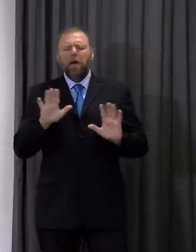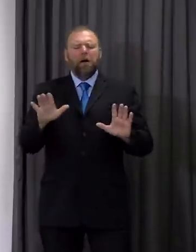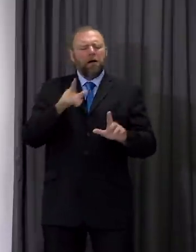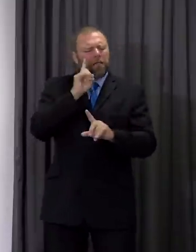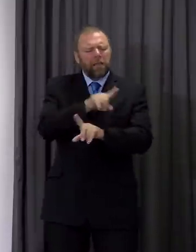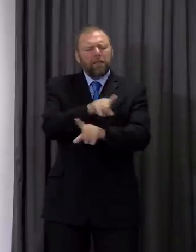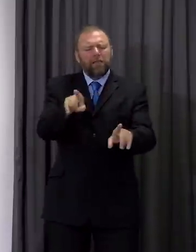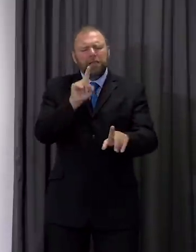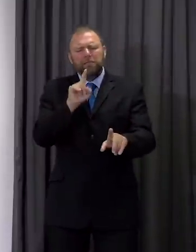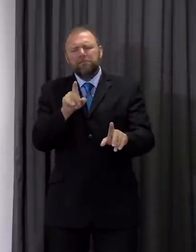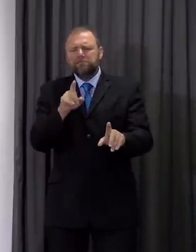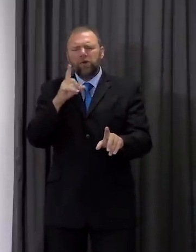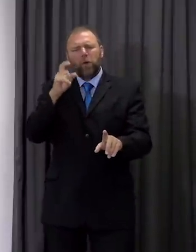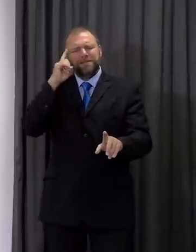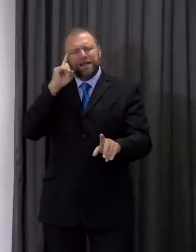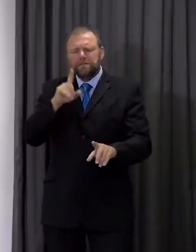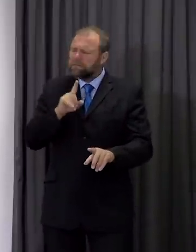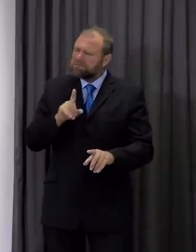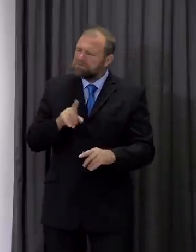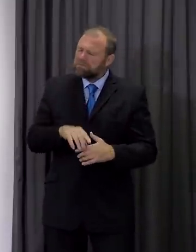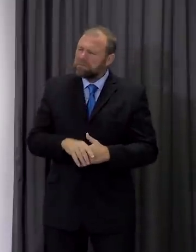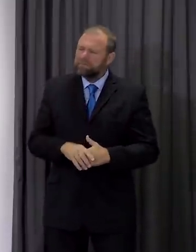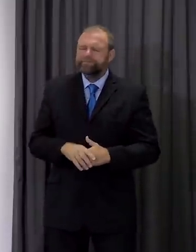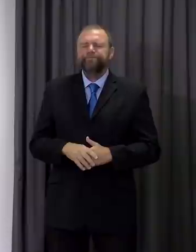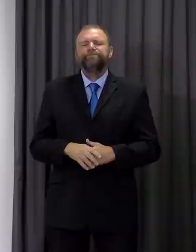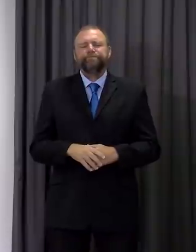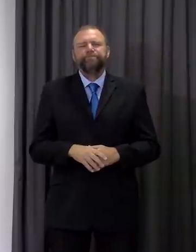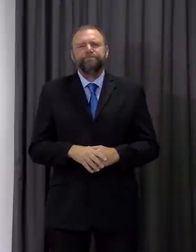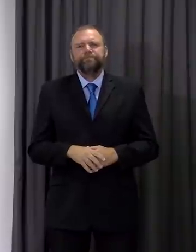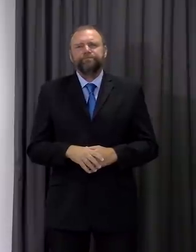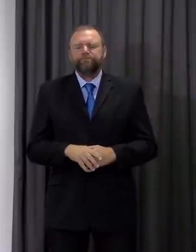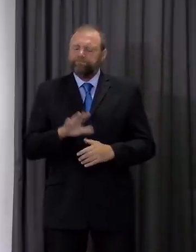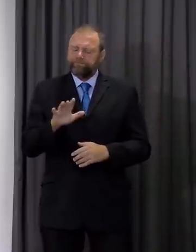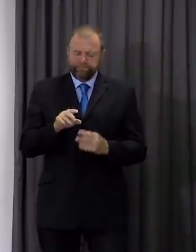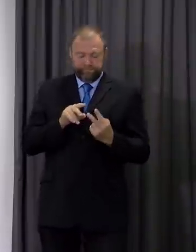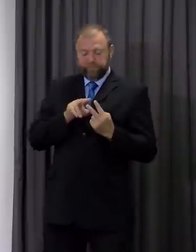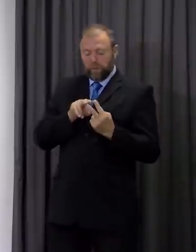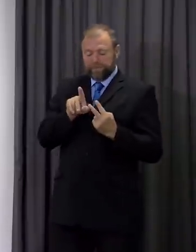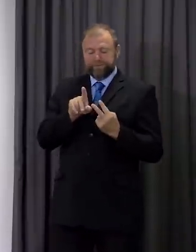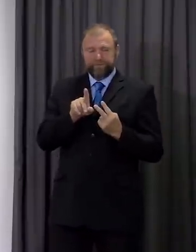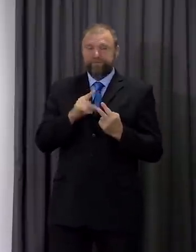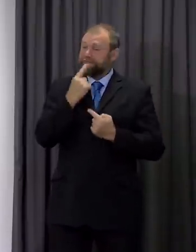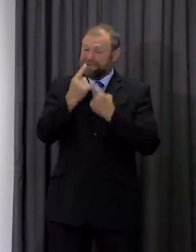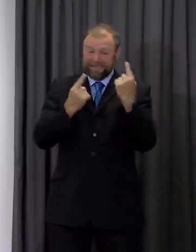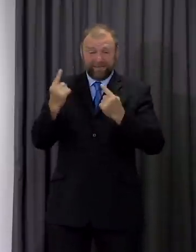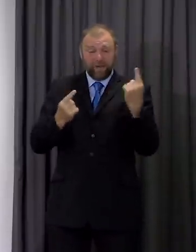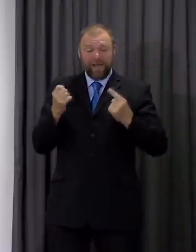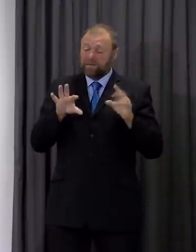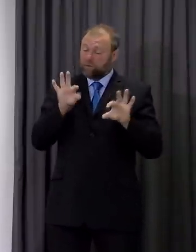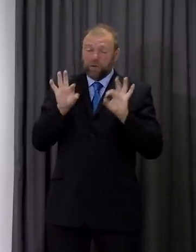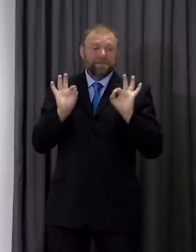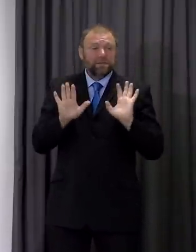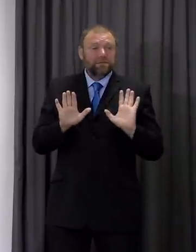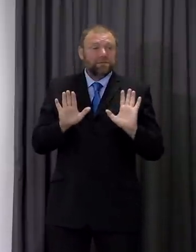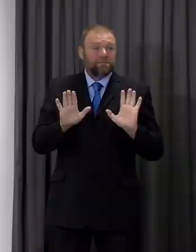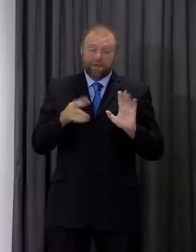I think there are two things here, Adrian. The first is there are still choices for us to make if we're going out to use a pub or a restaurant and there are choices